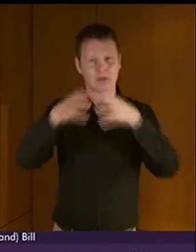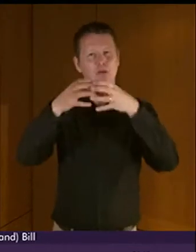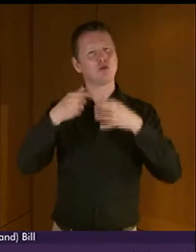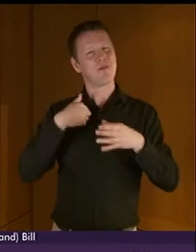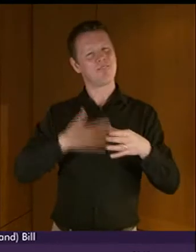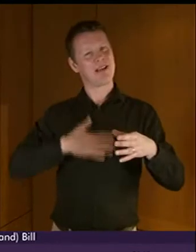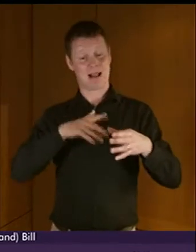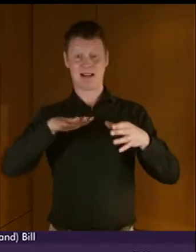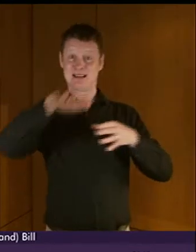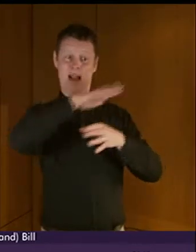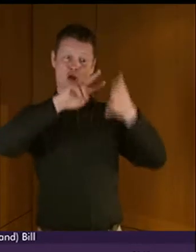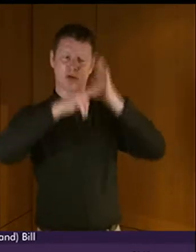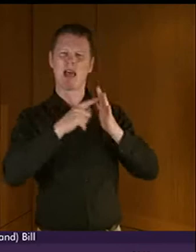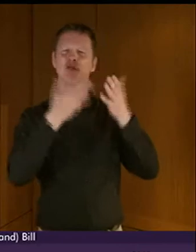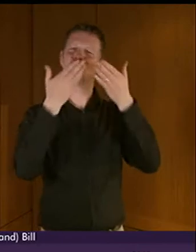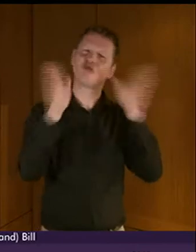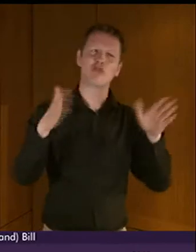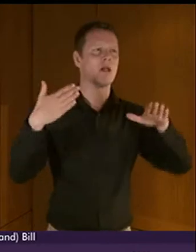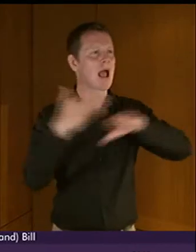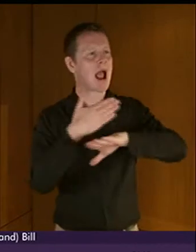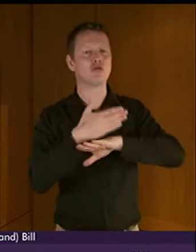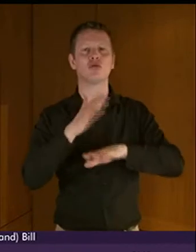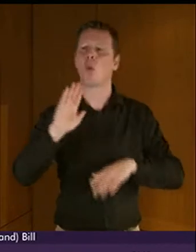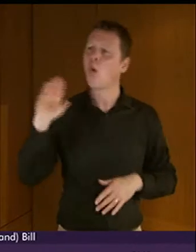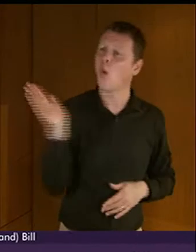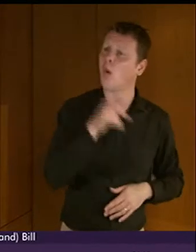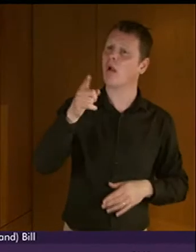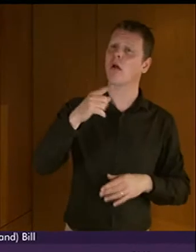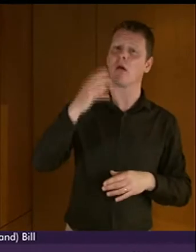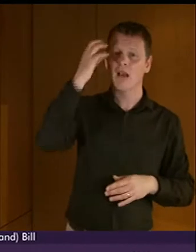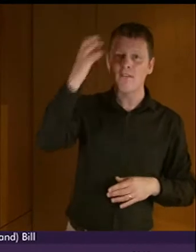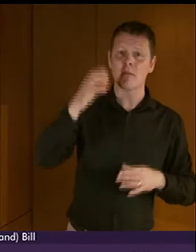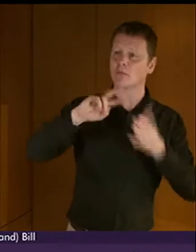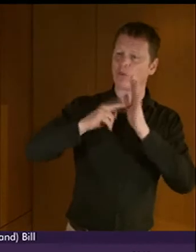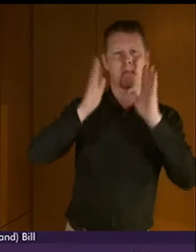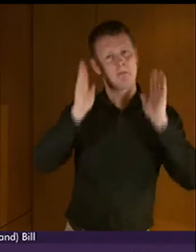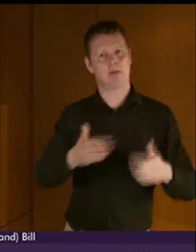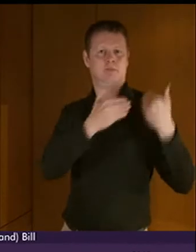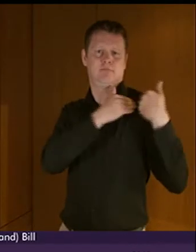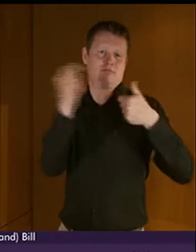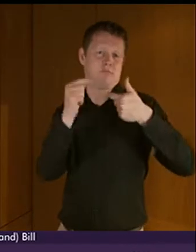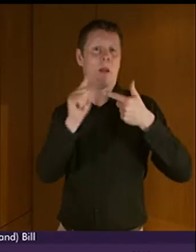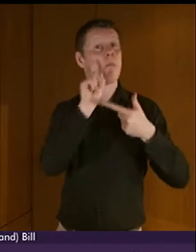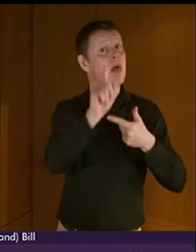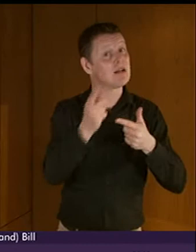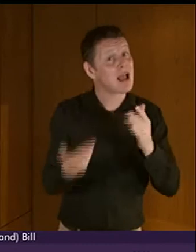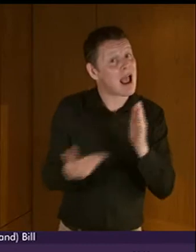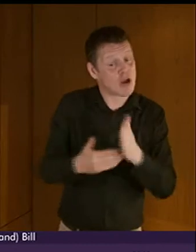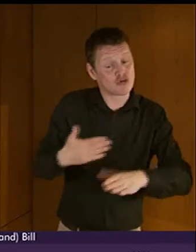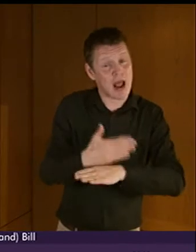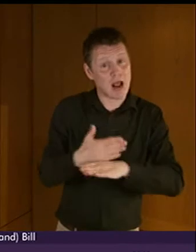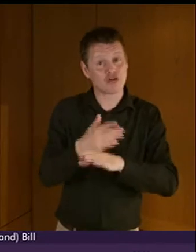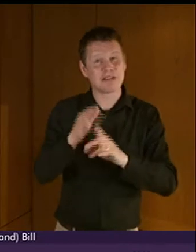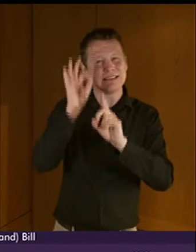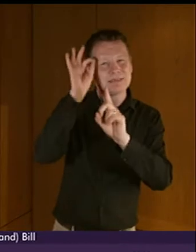plan will include general actions for all national public bodies, but it will also set out additional actions to be taken by